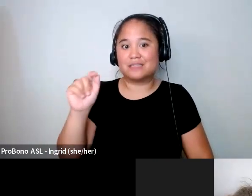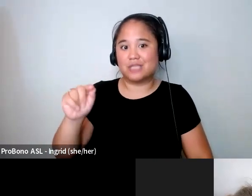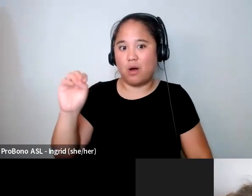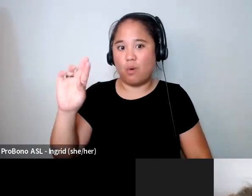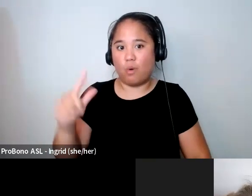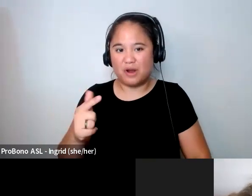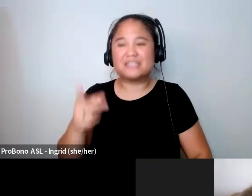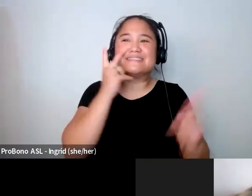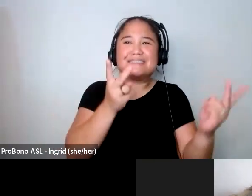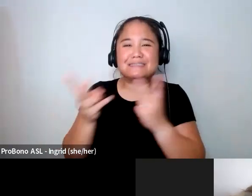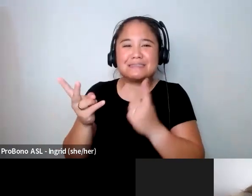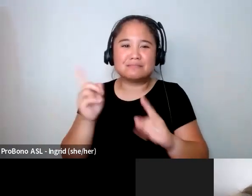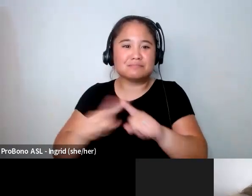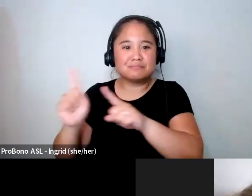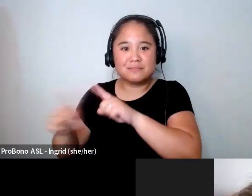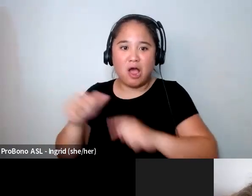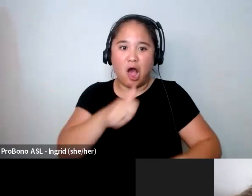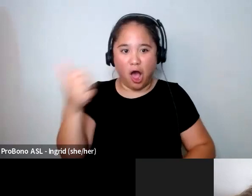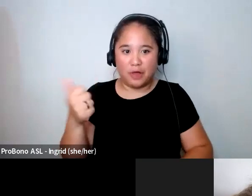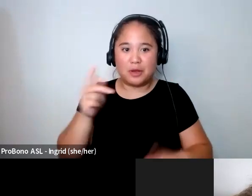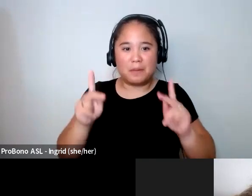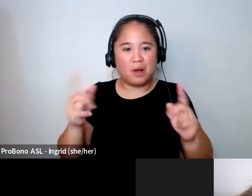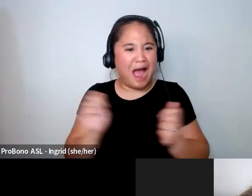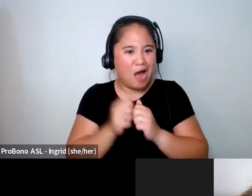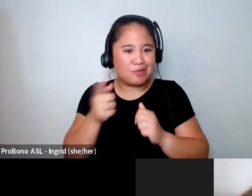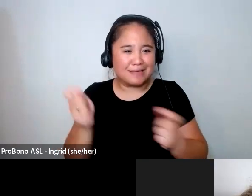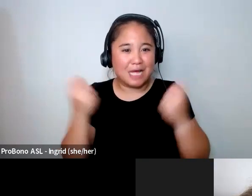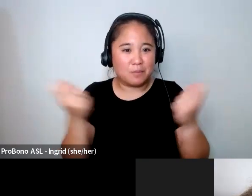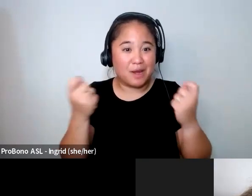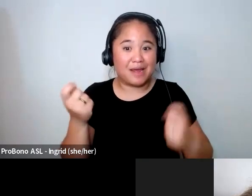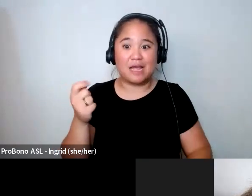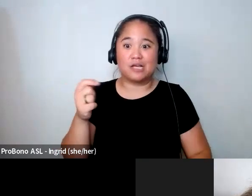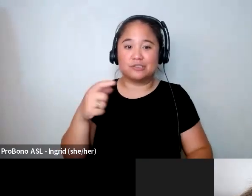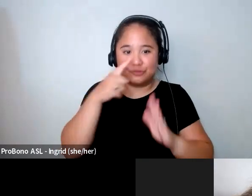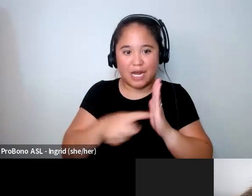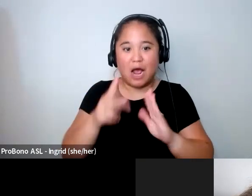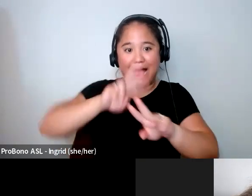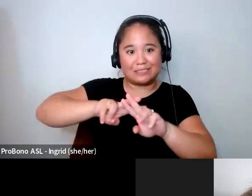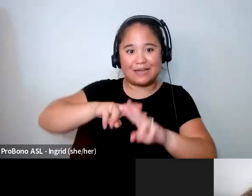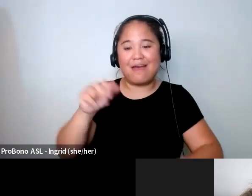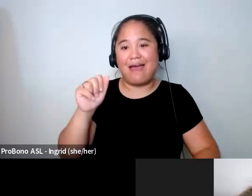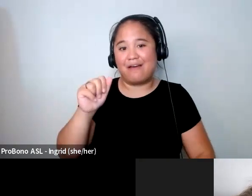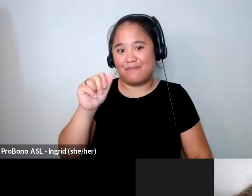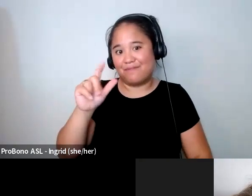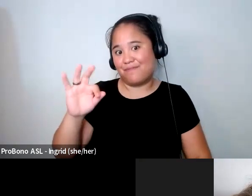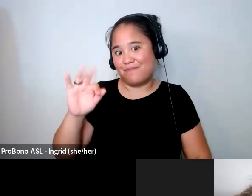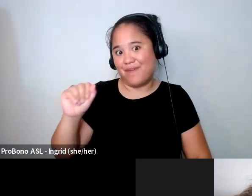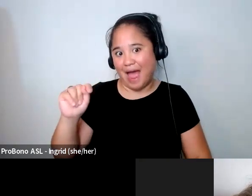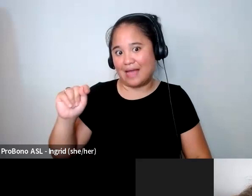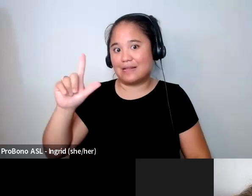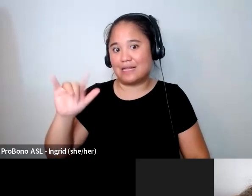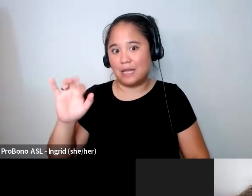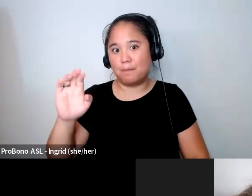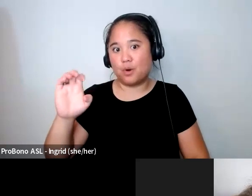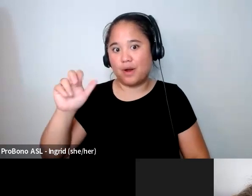are celebrating by checking out the hashtag fat liberation month you can also find information on our site about the campaign